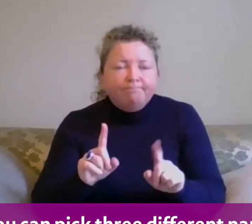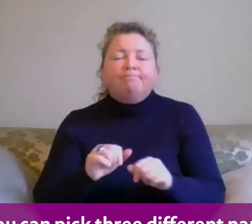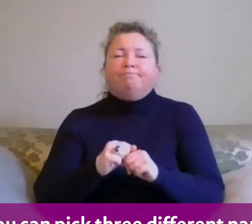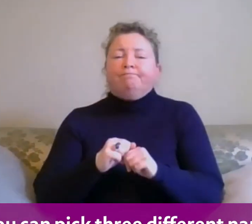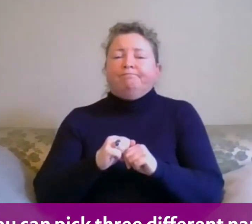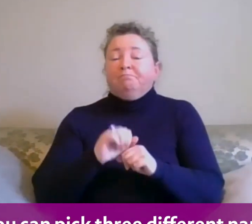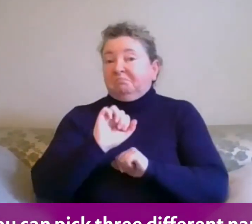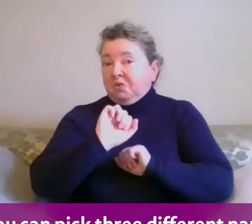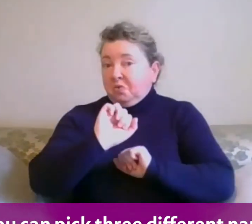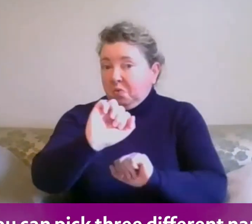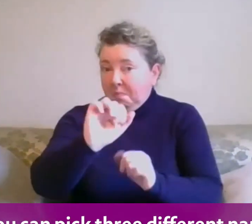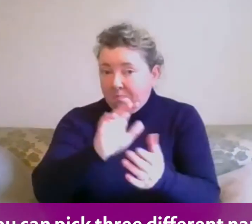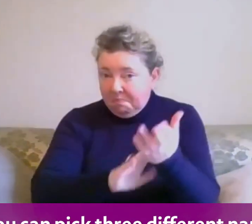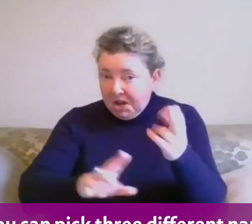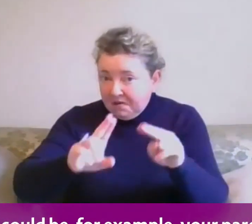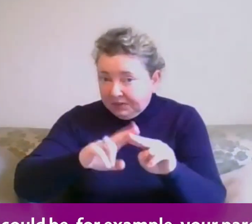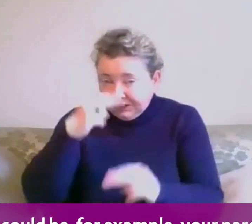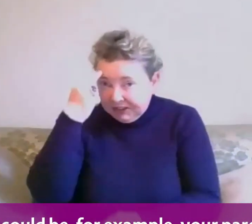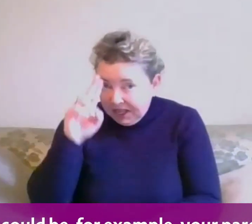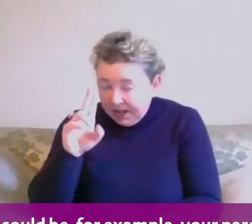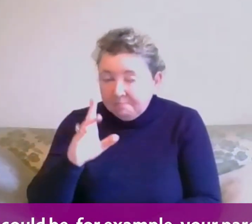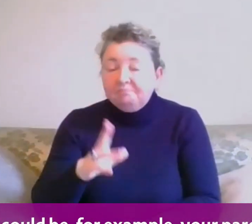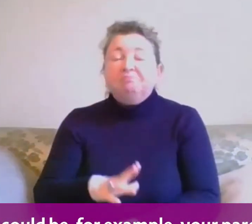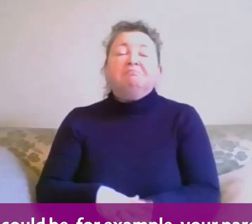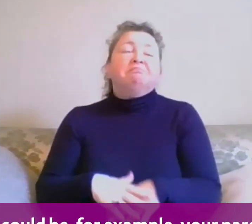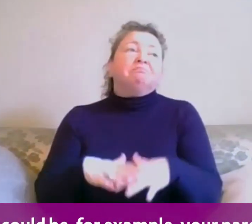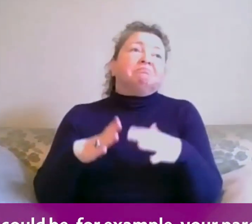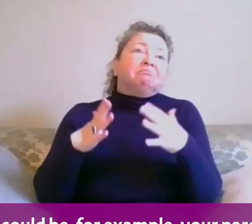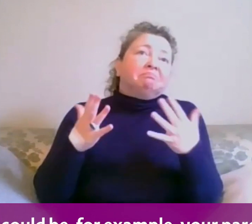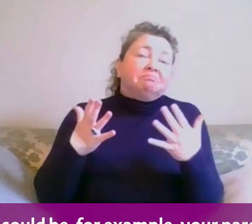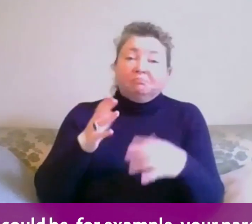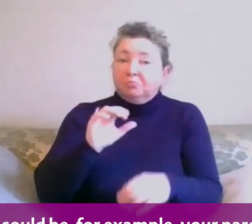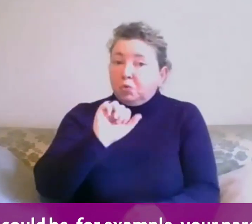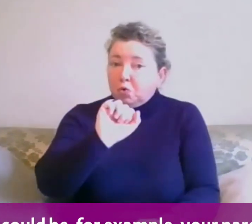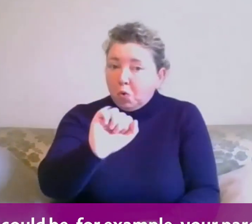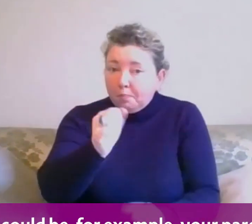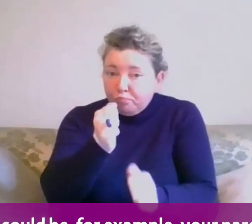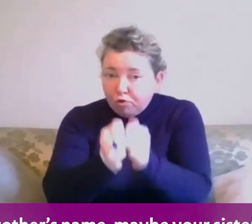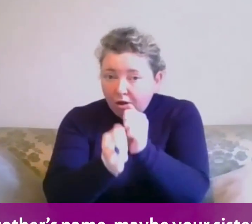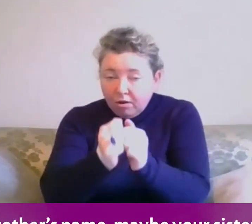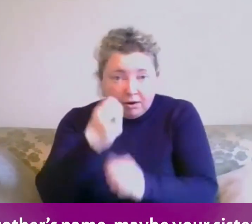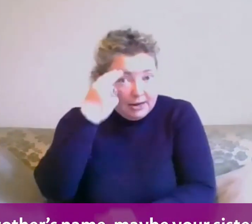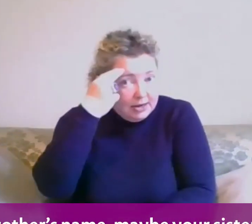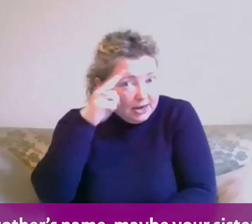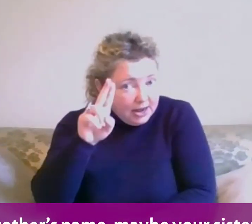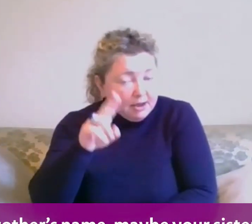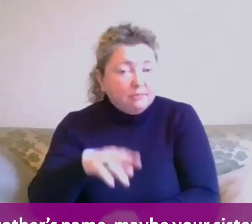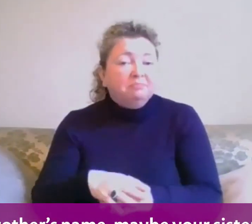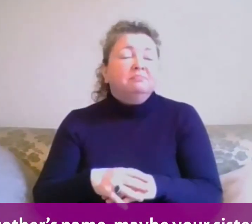You can pick three different names and they could be, for example, your parents name, your brother's name,